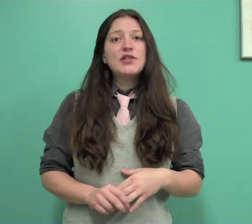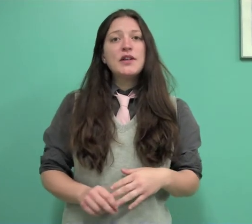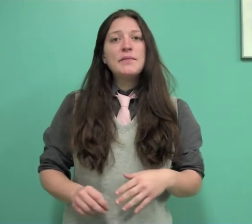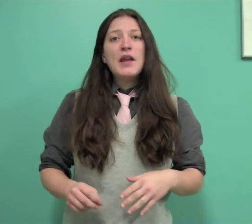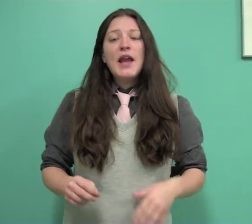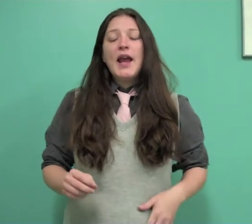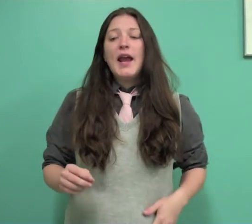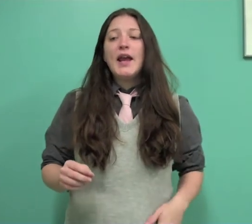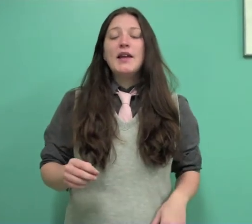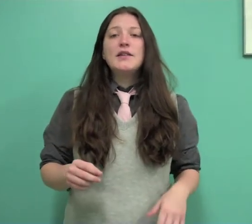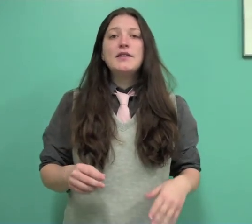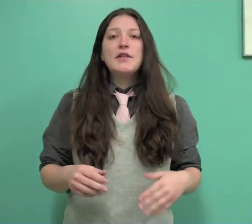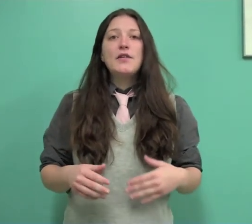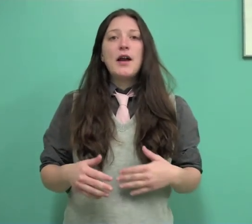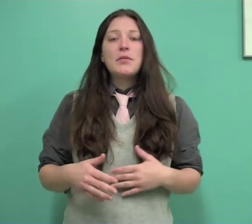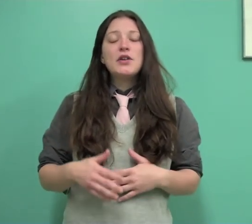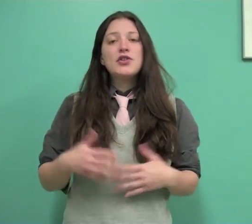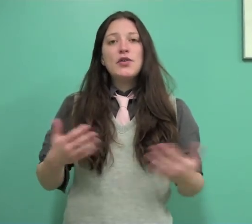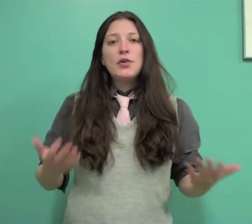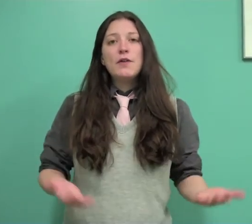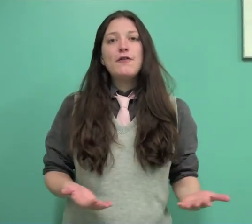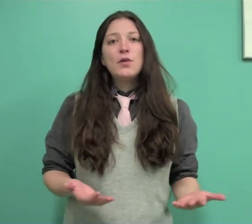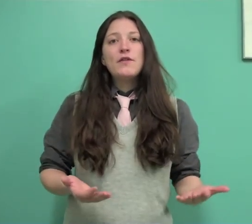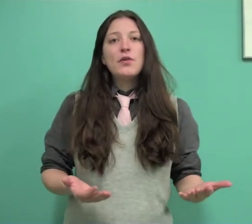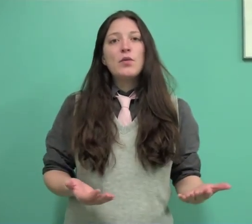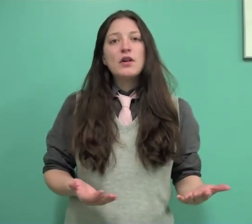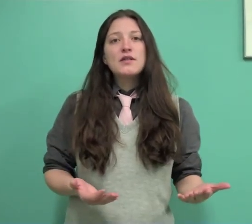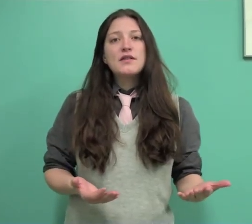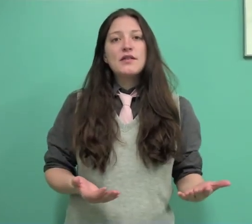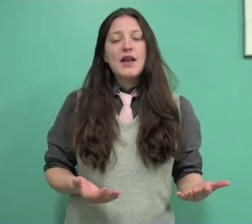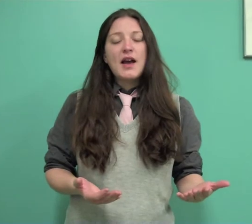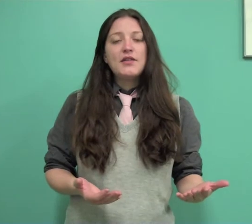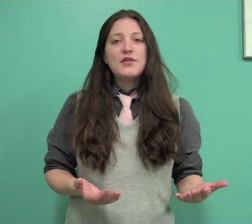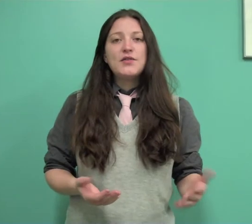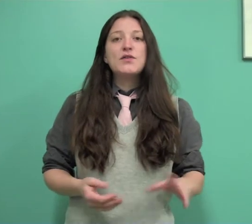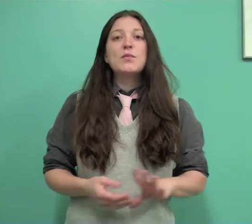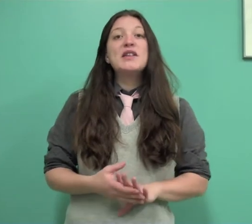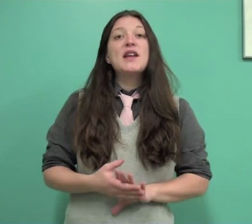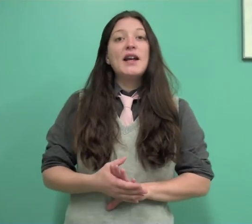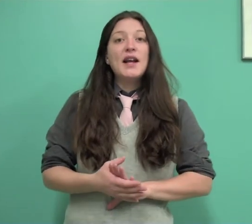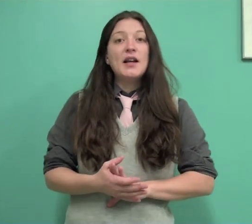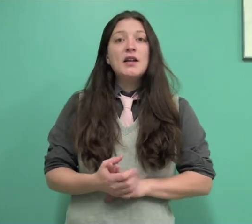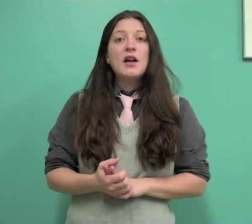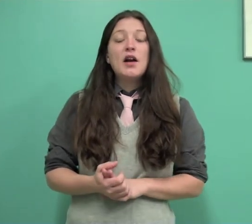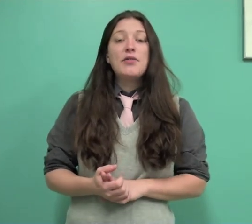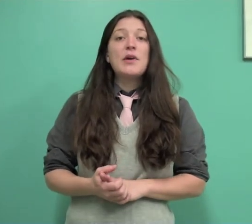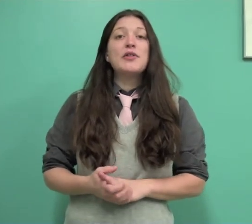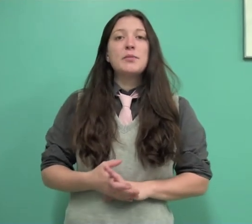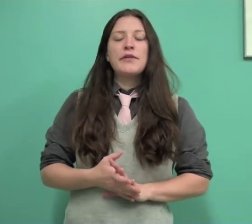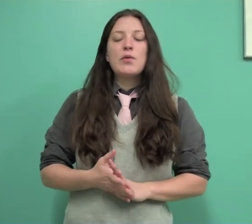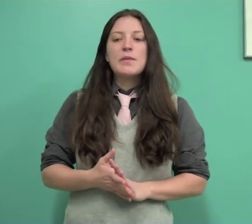and I'm going to show you a few of the words that the students will be signing throughout their performance.